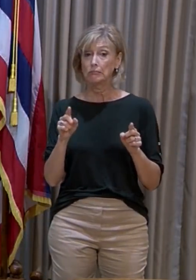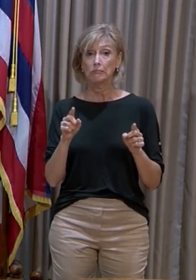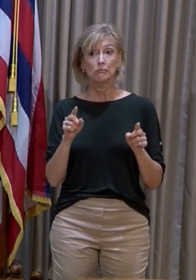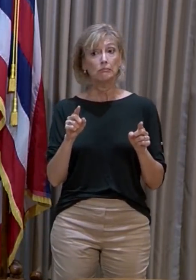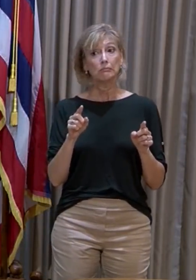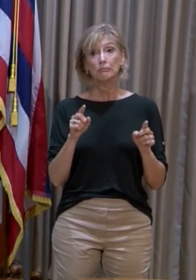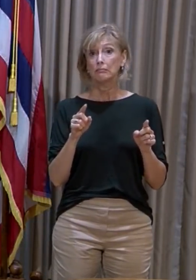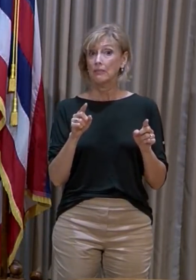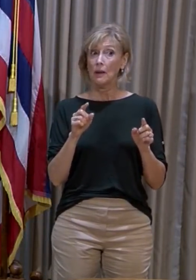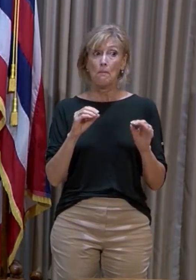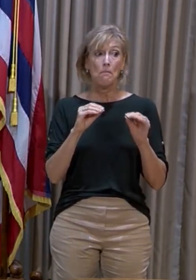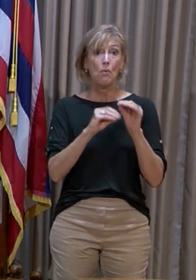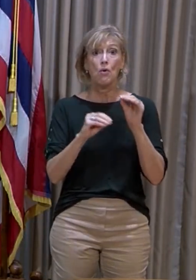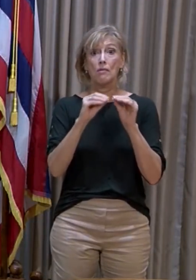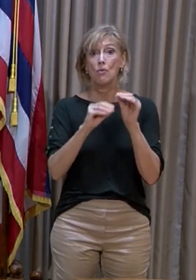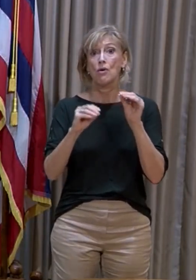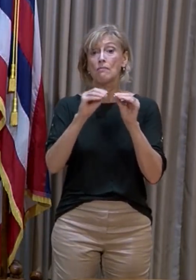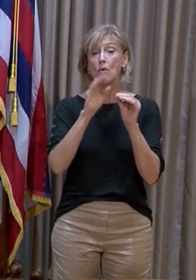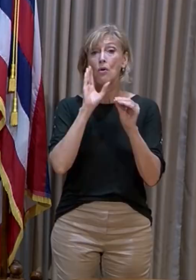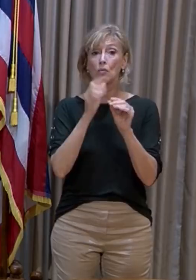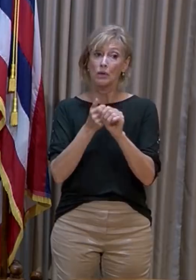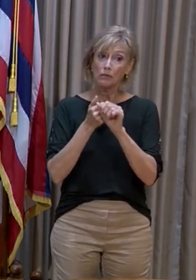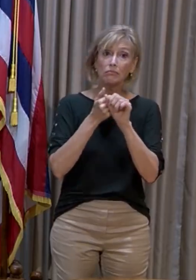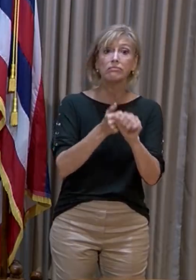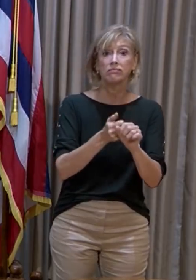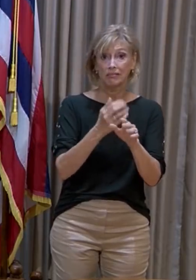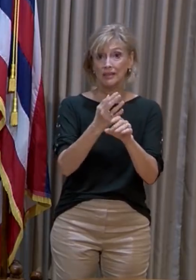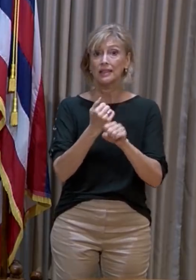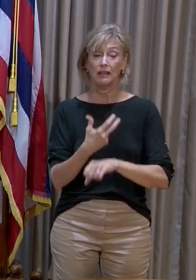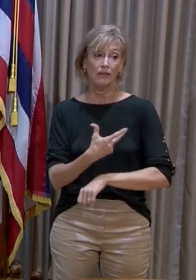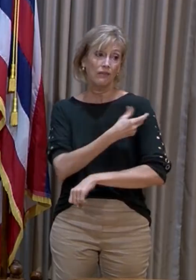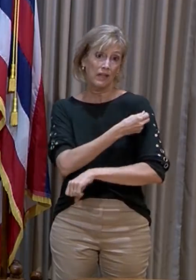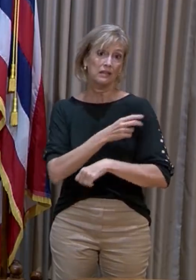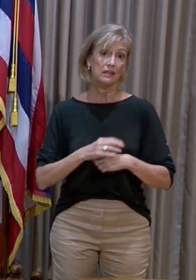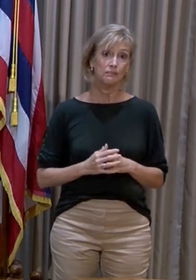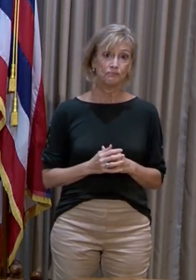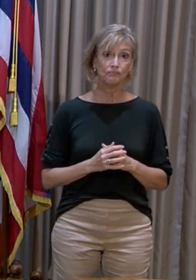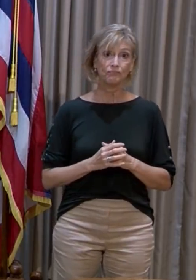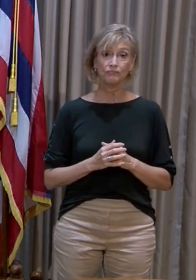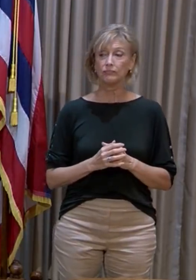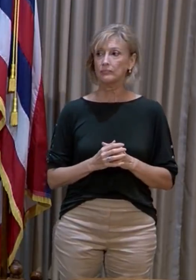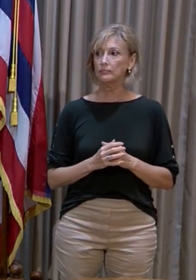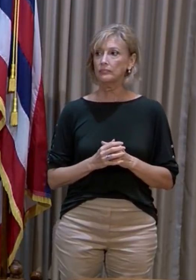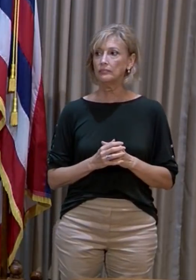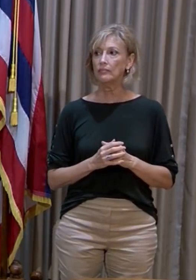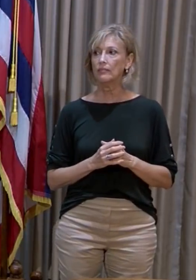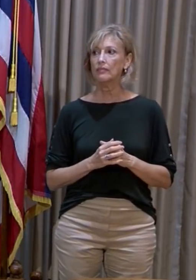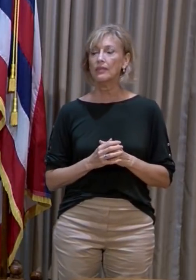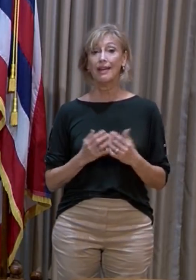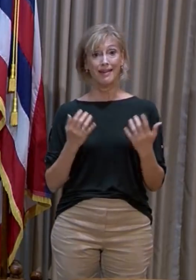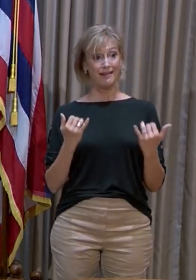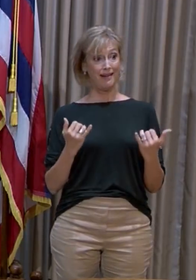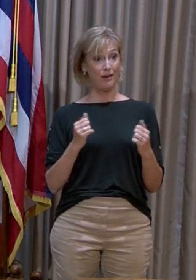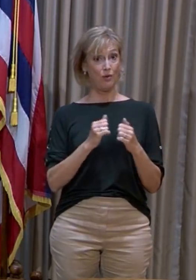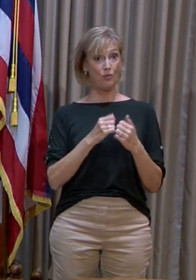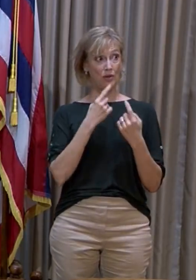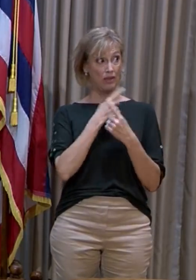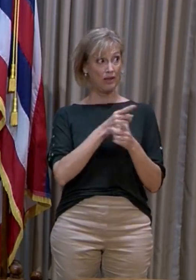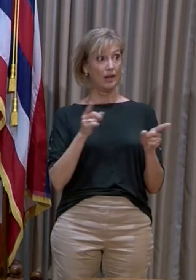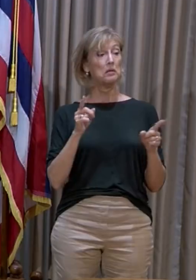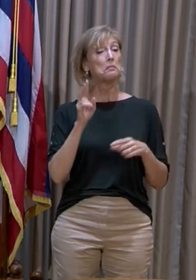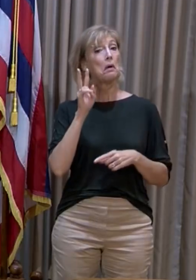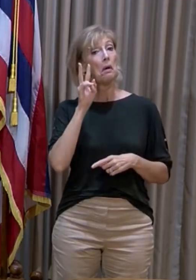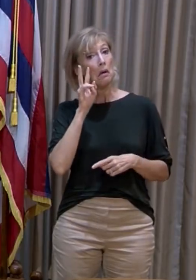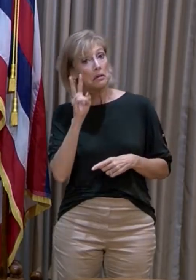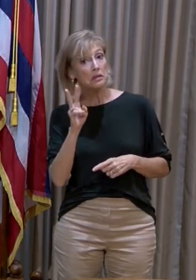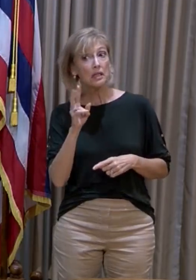compliance with the vaccination mandate. And certainly with this announcement, we'll see how